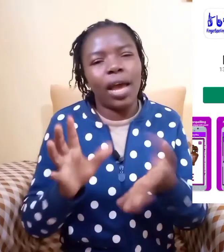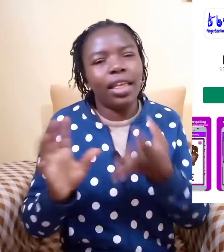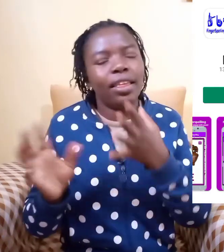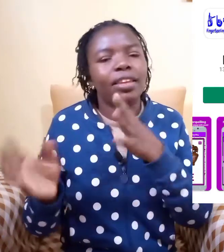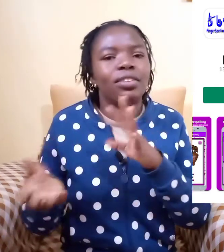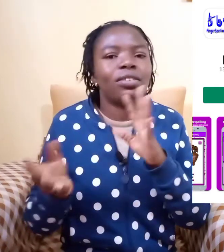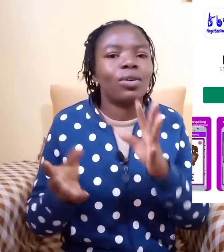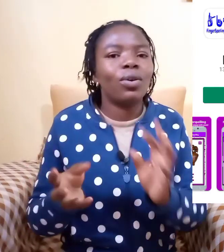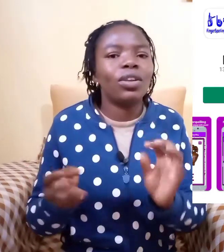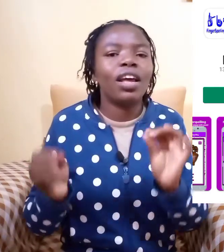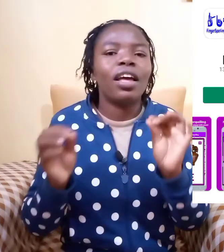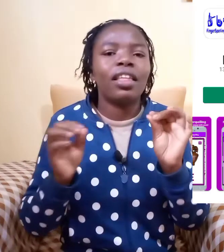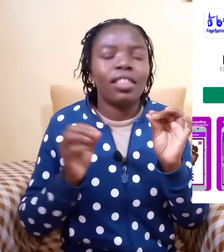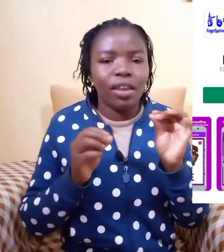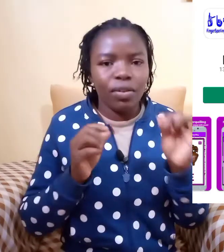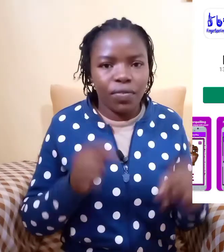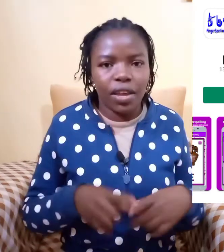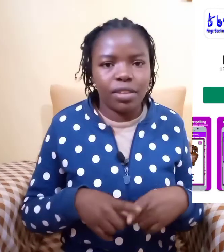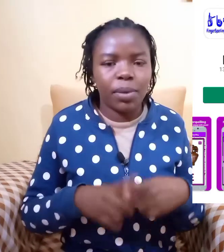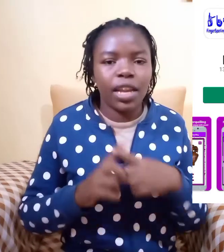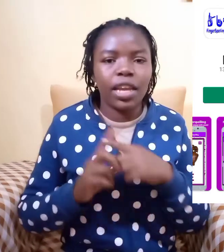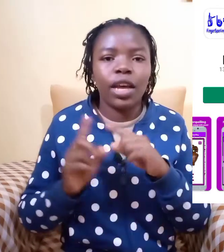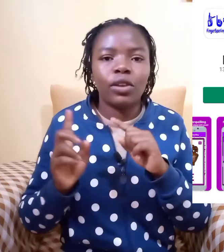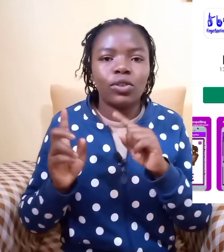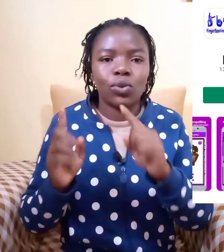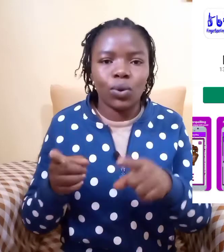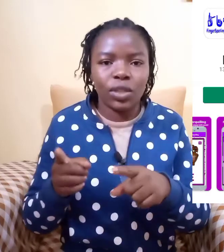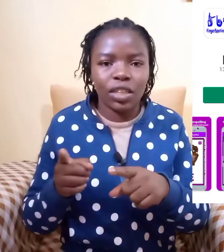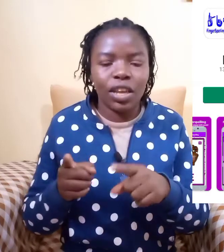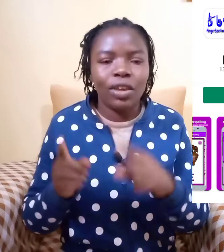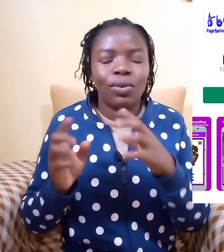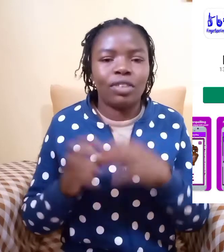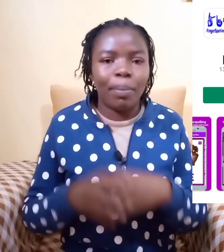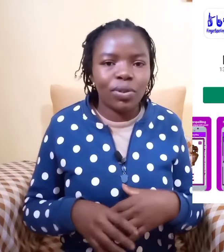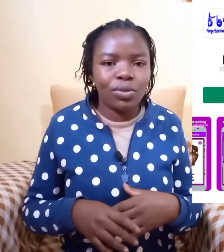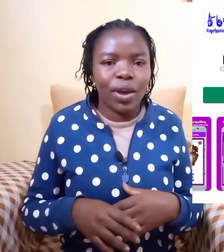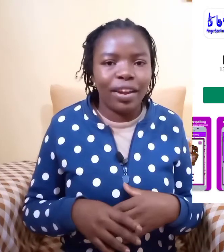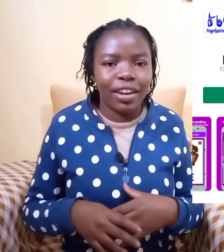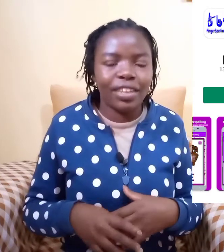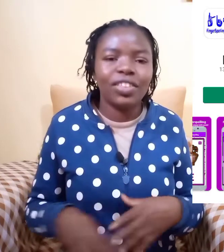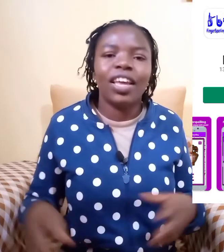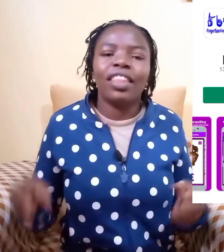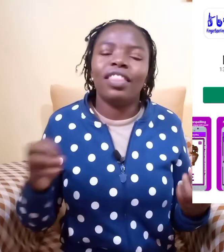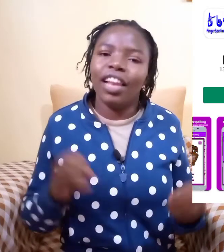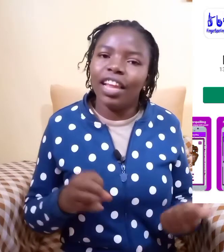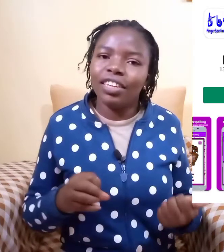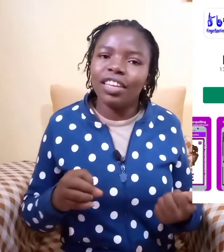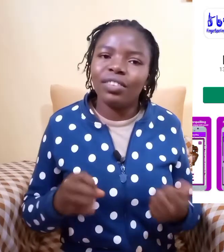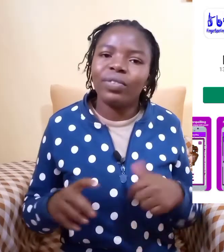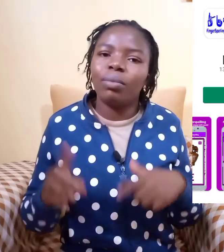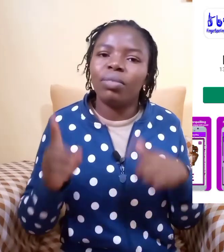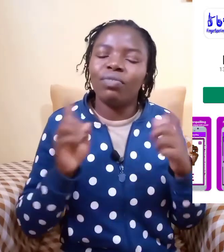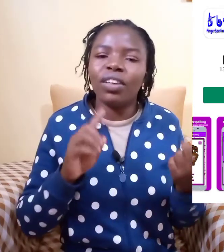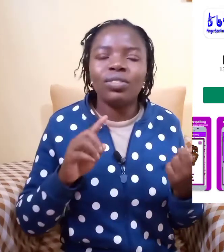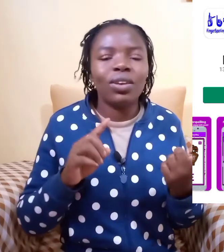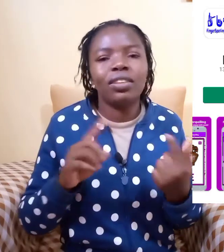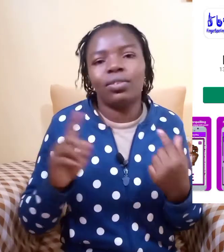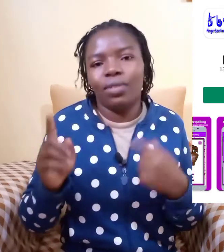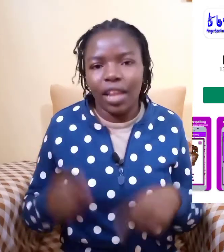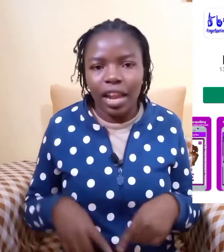why it is called the fingerspelling sort you're supposed to arrange the letters from the first one to the